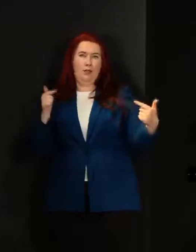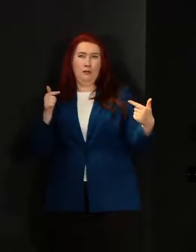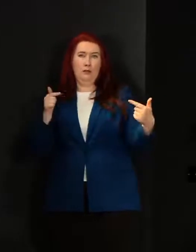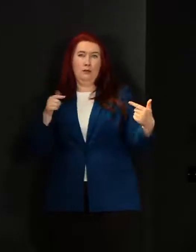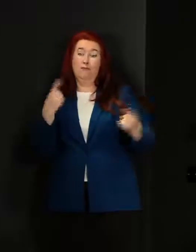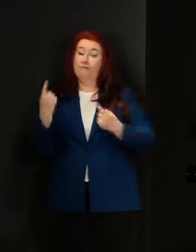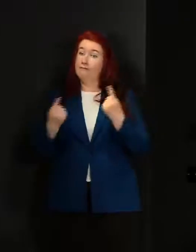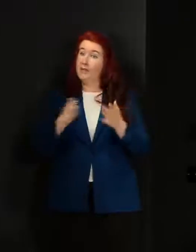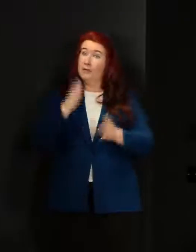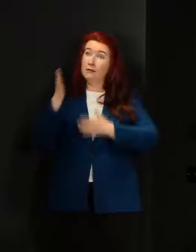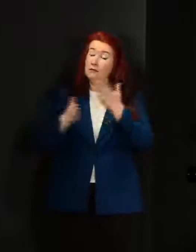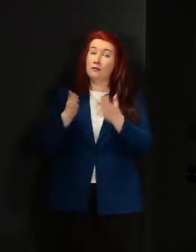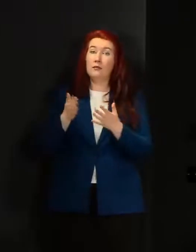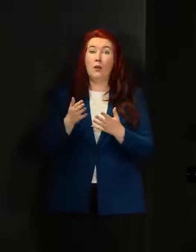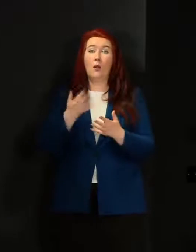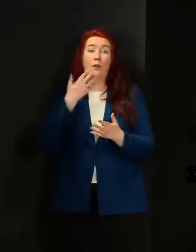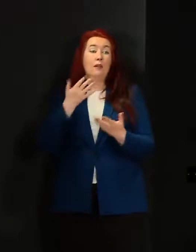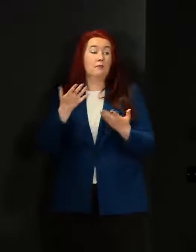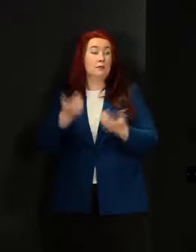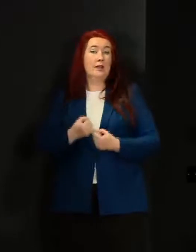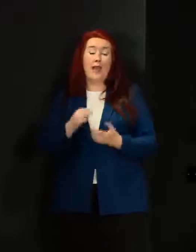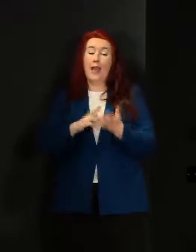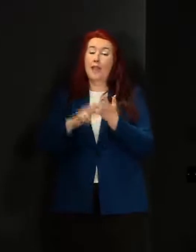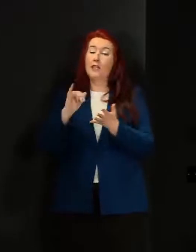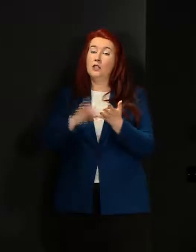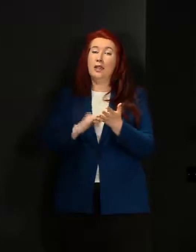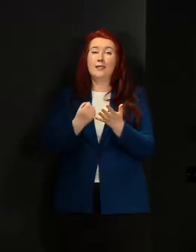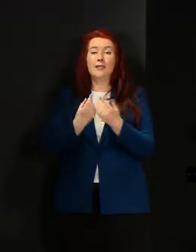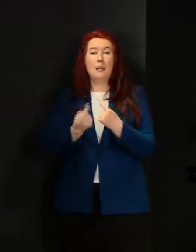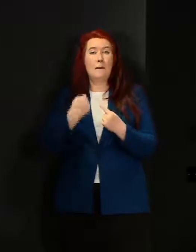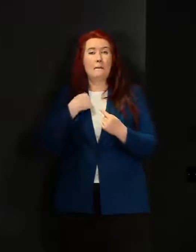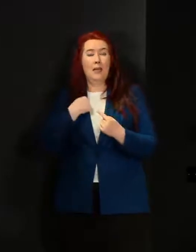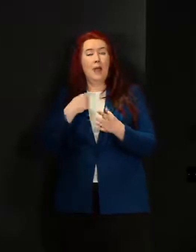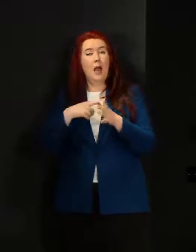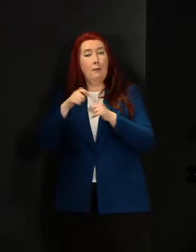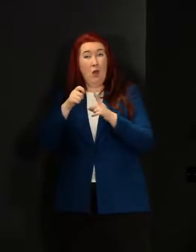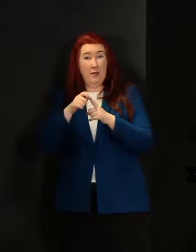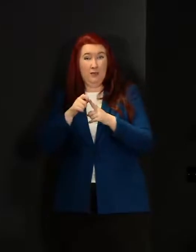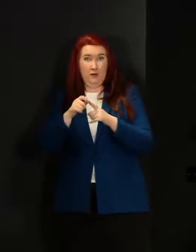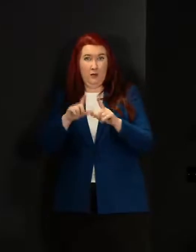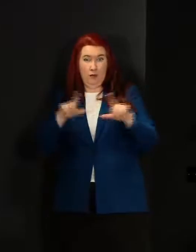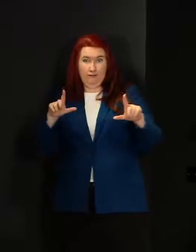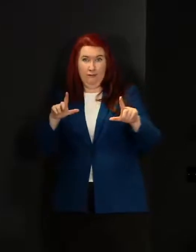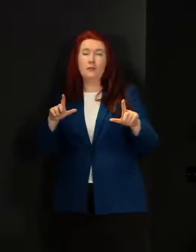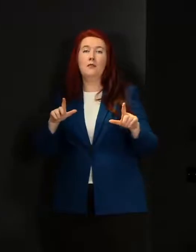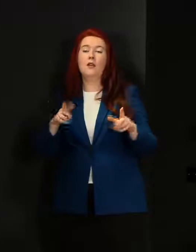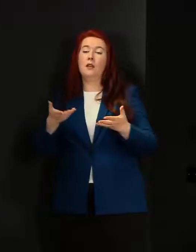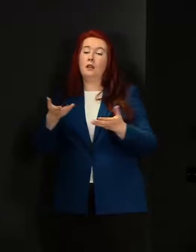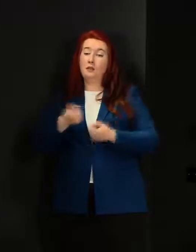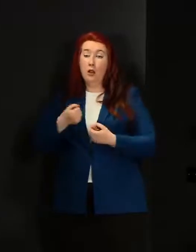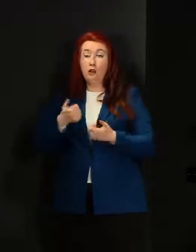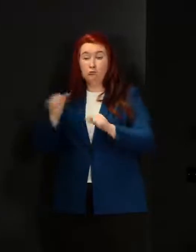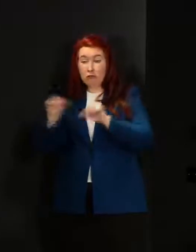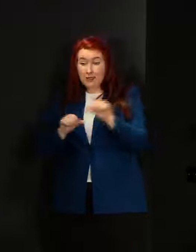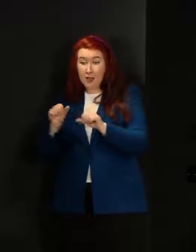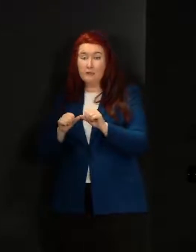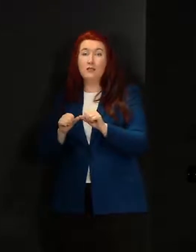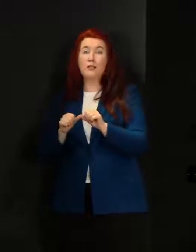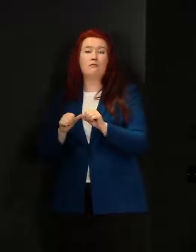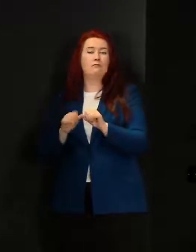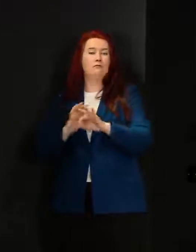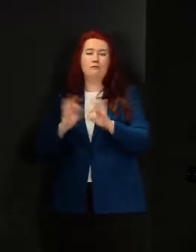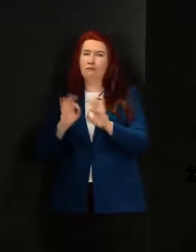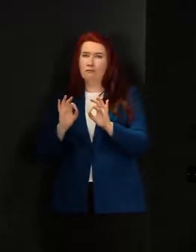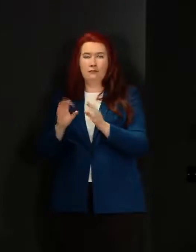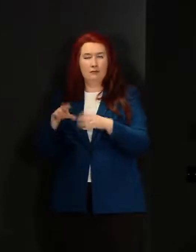asset when getting his NHS near me appointment to get his endoscopy results and they were negative and he was fine and he went